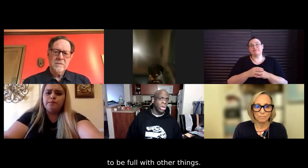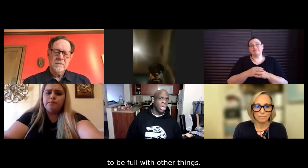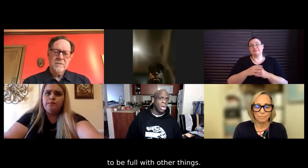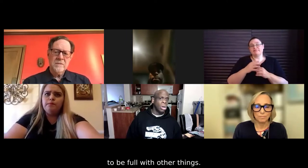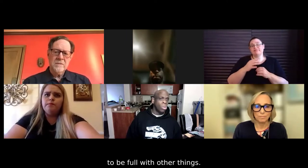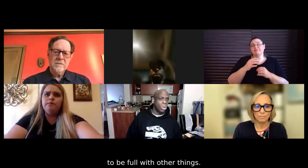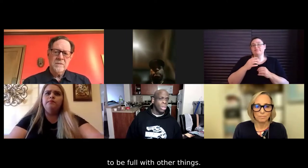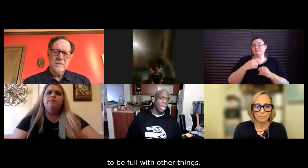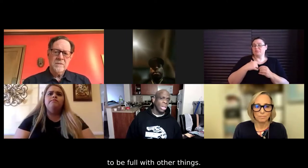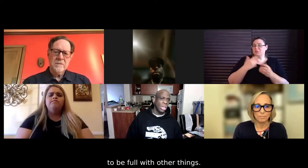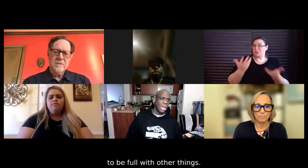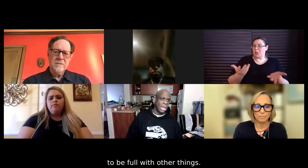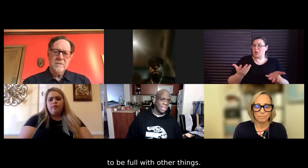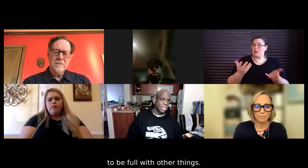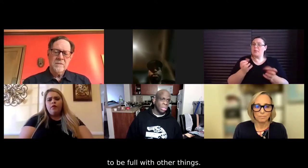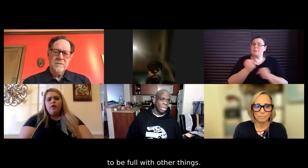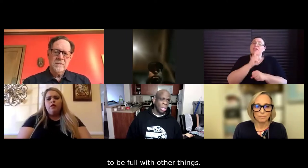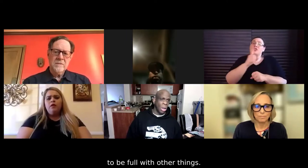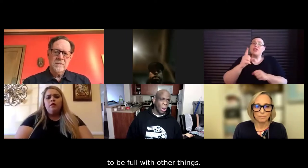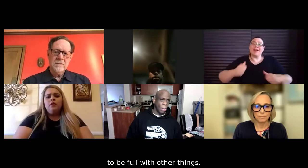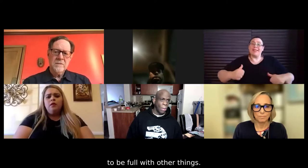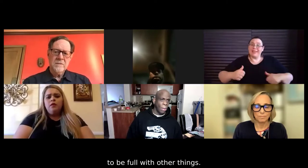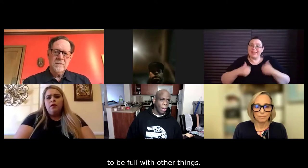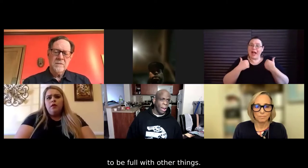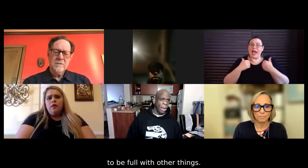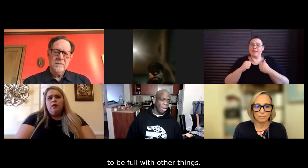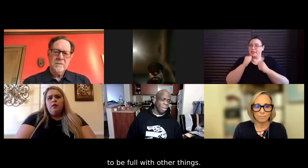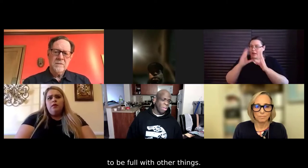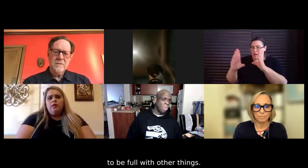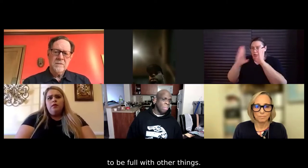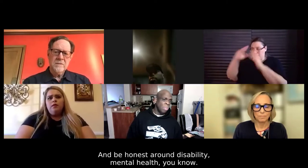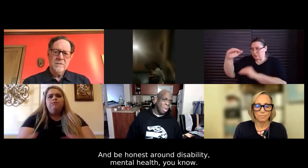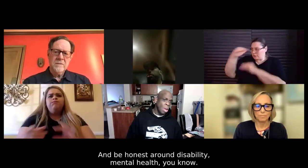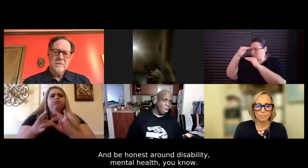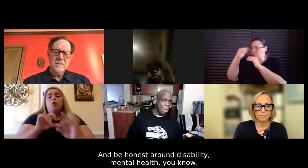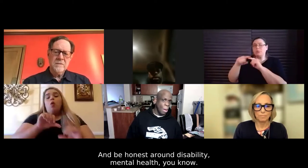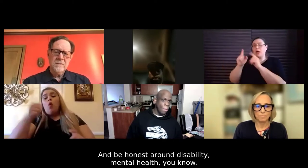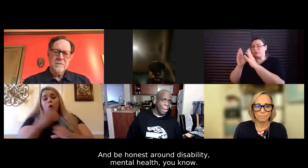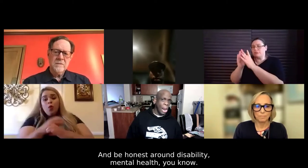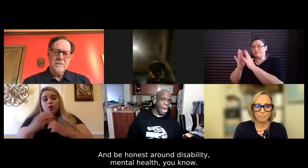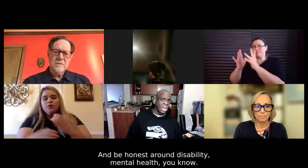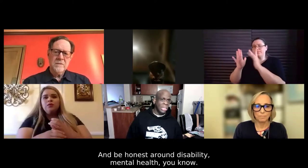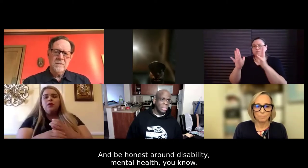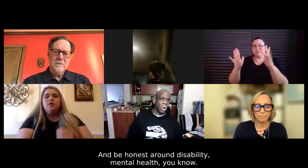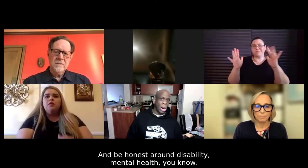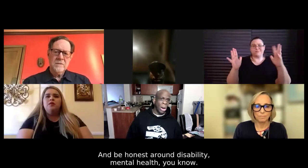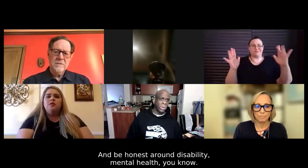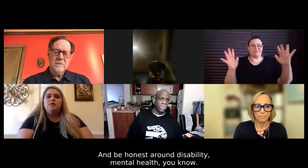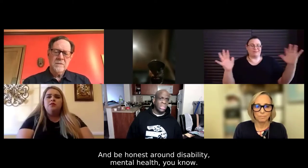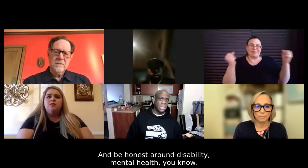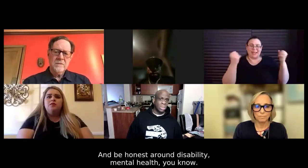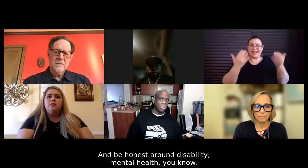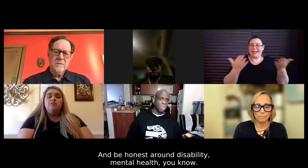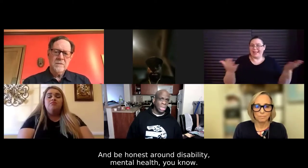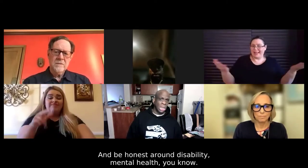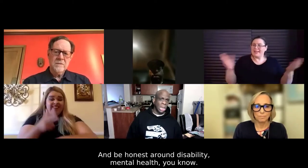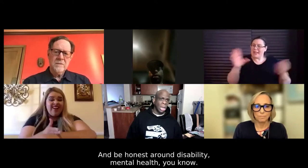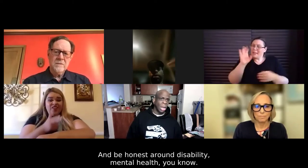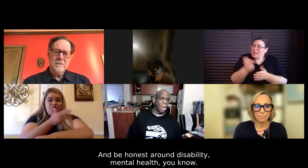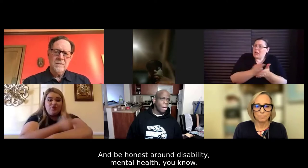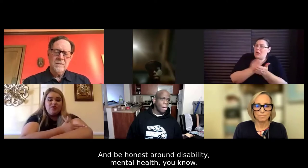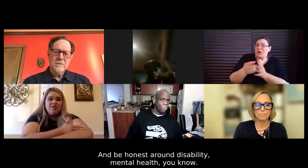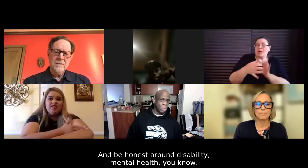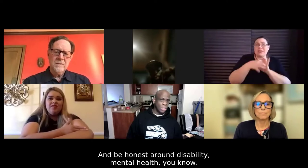with other things, you know. And then, you know, be honest around disability,